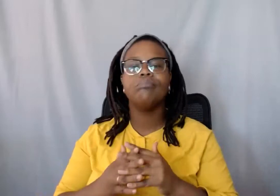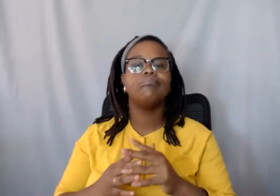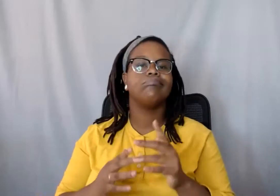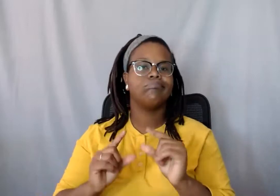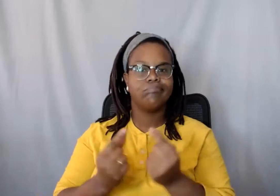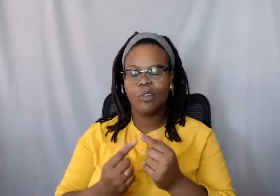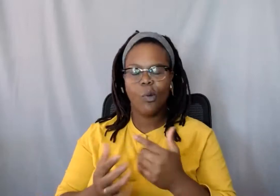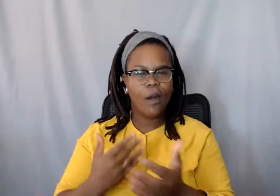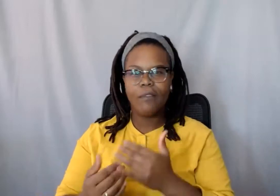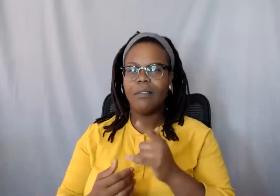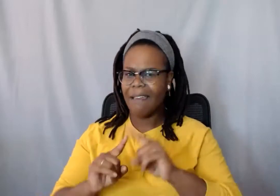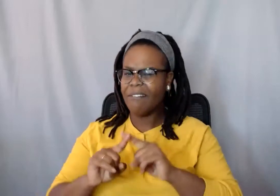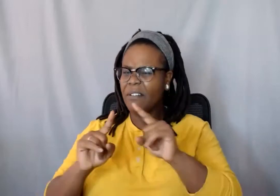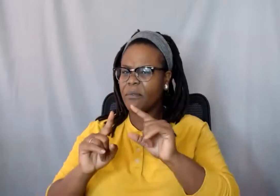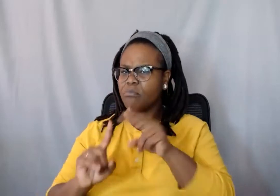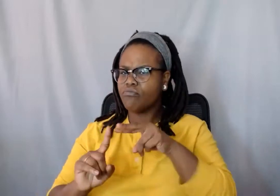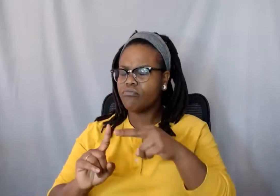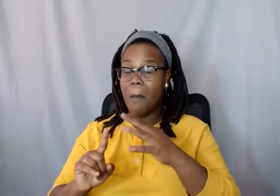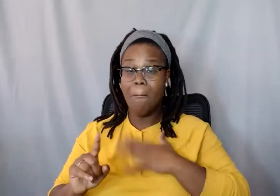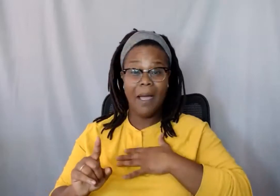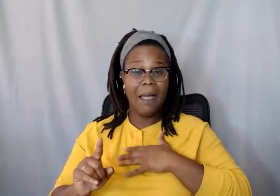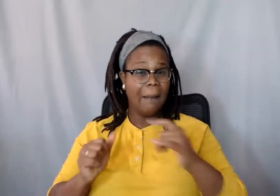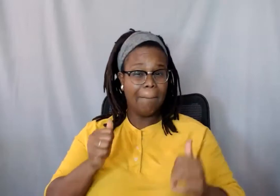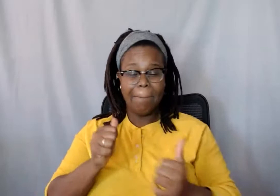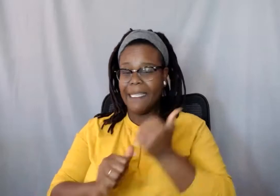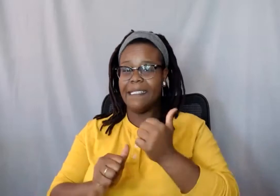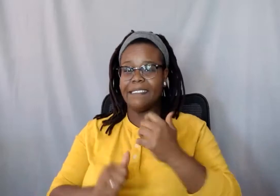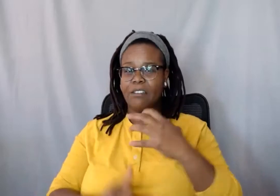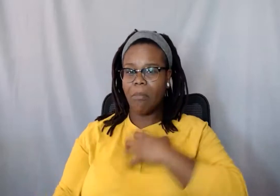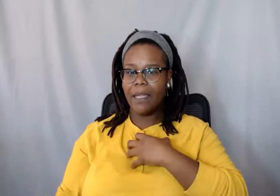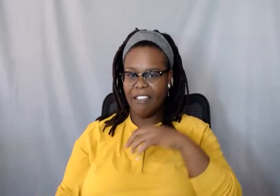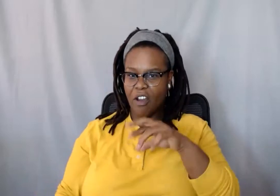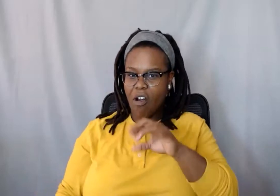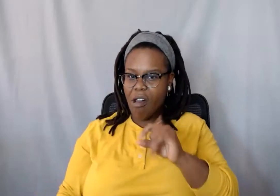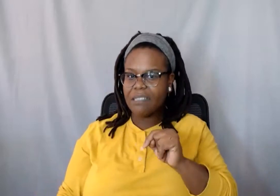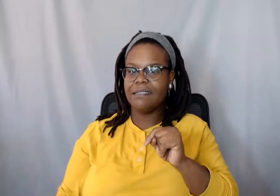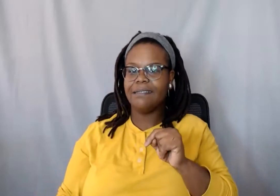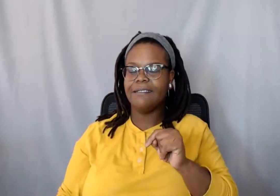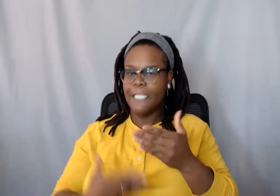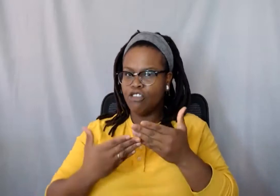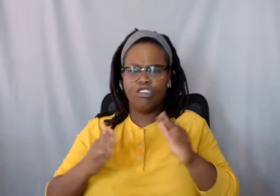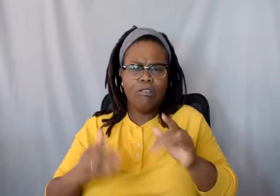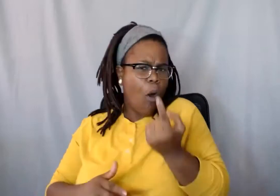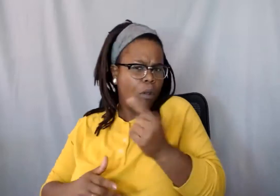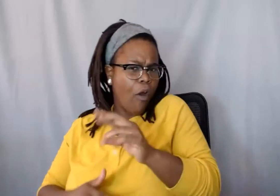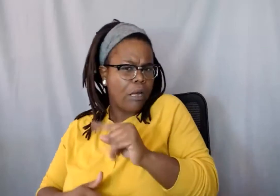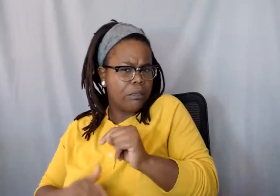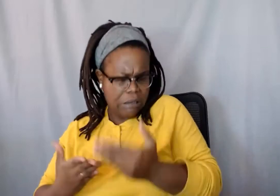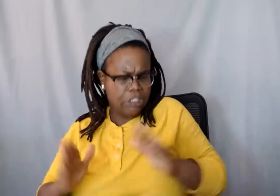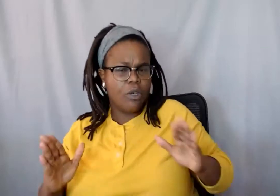one of my biggest complaints, though, this is not really RIT in general, but my complaints in general is that while the diversity is there,